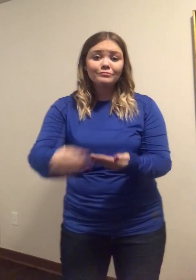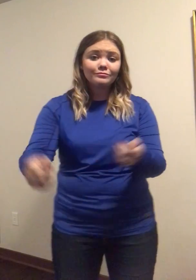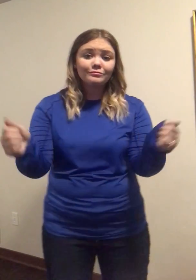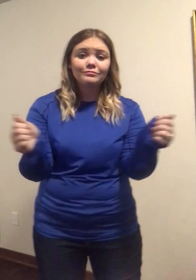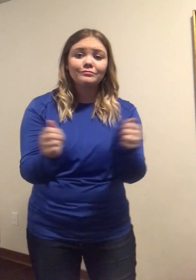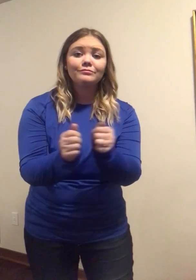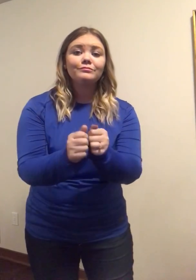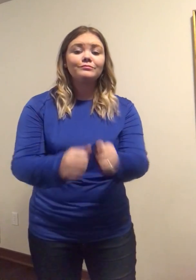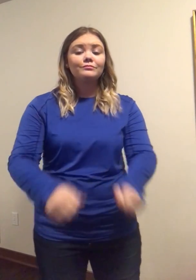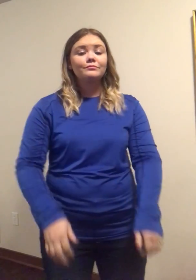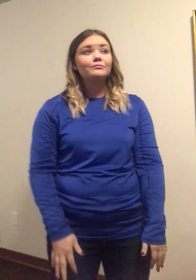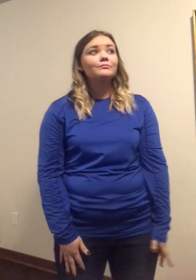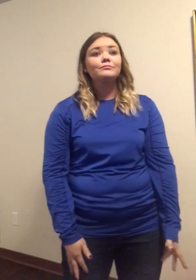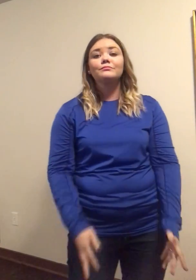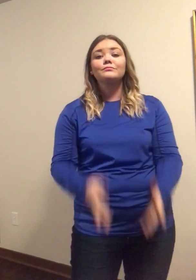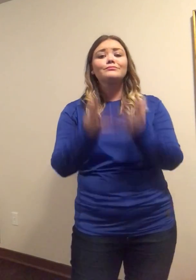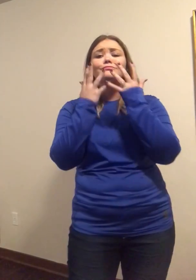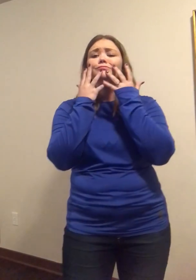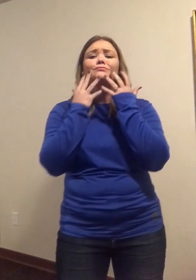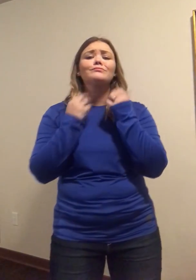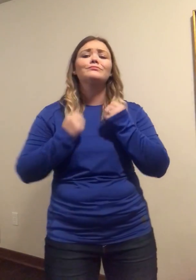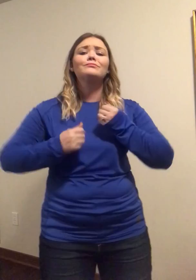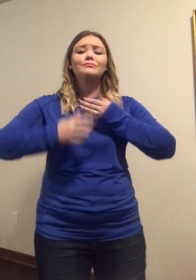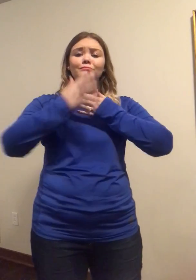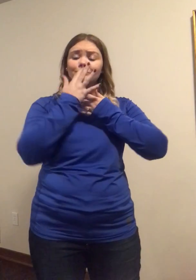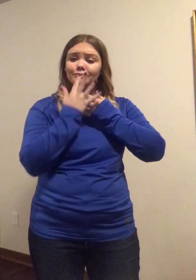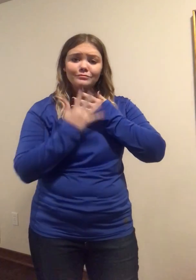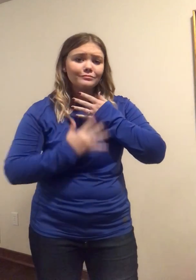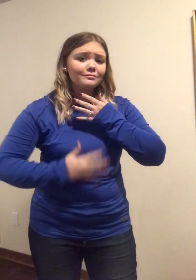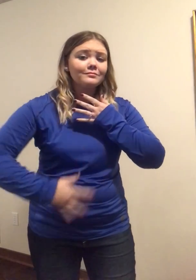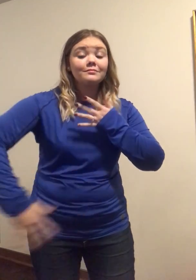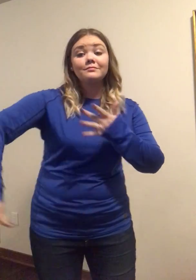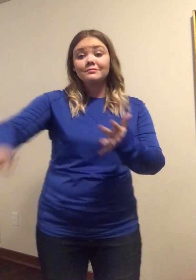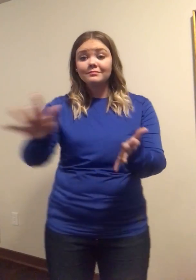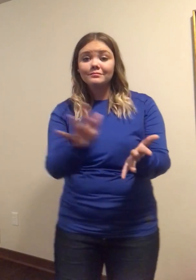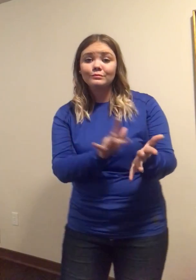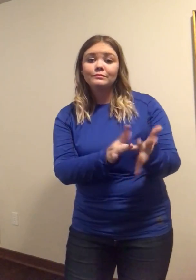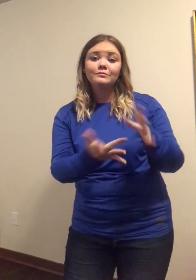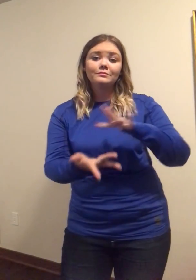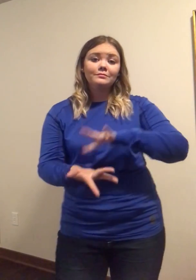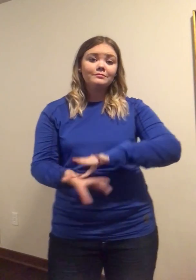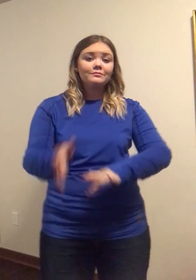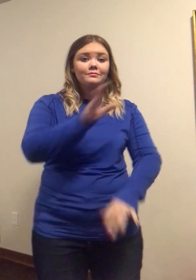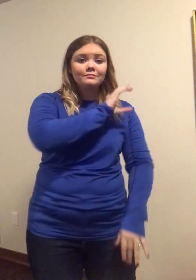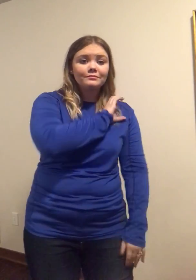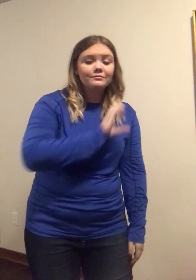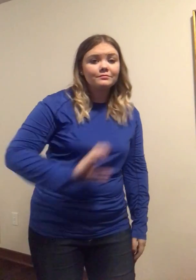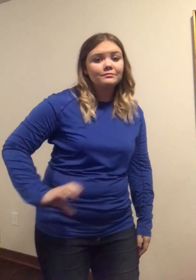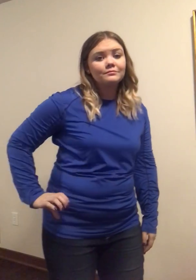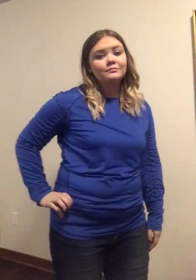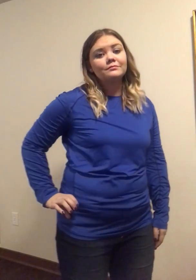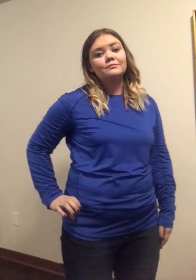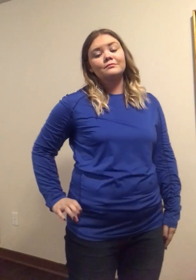born with the precious blood of Jesus Christ.